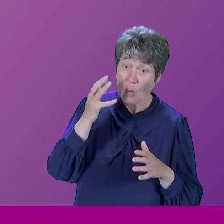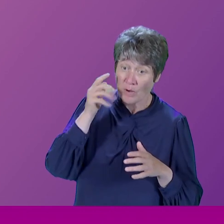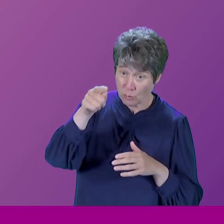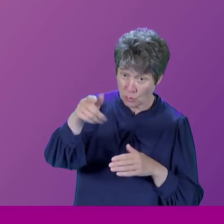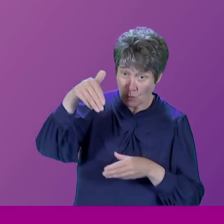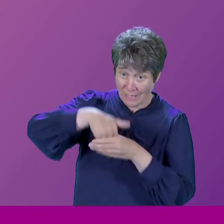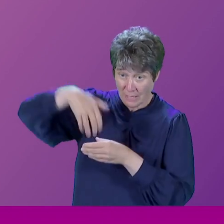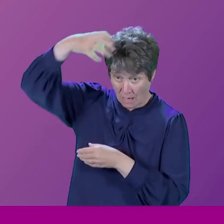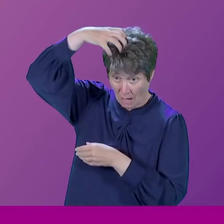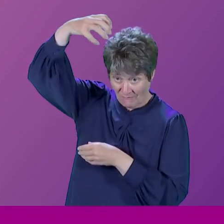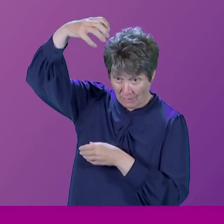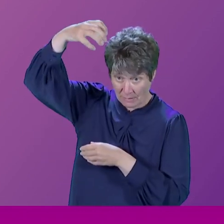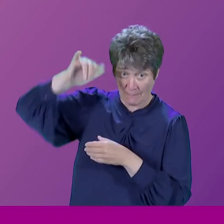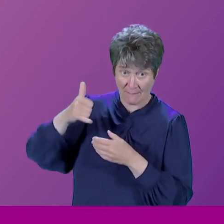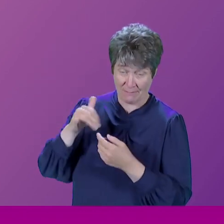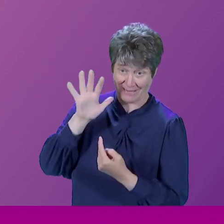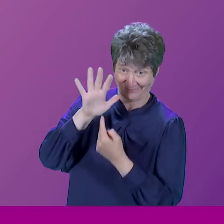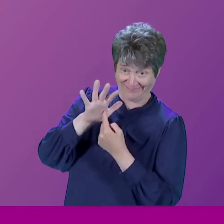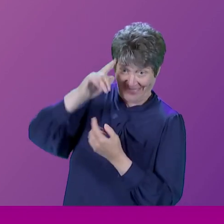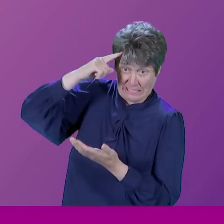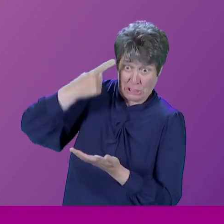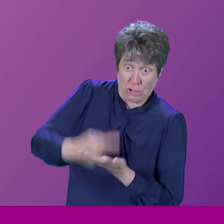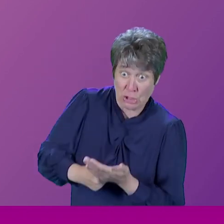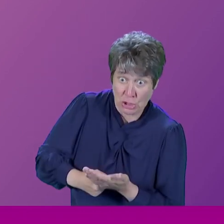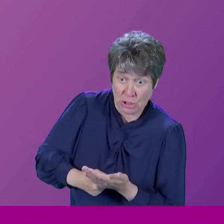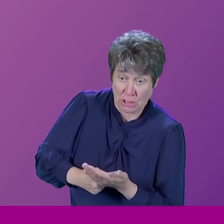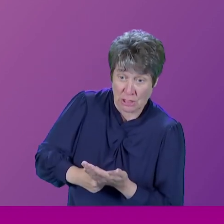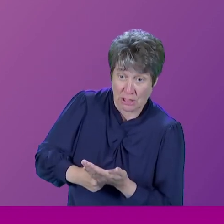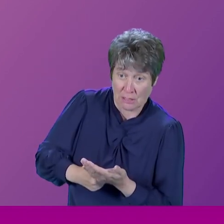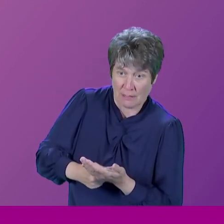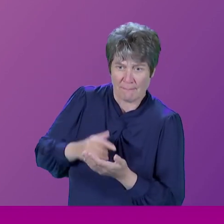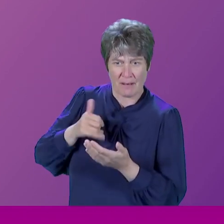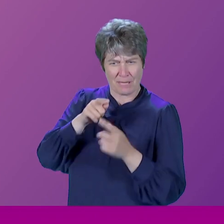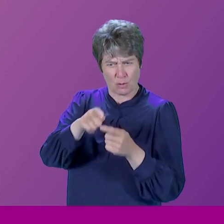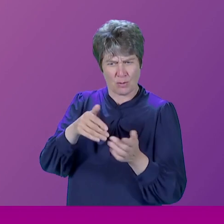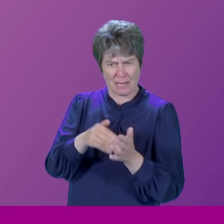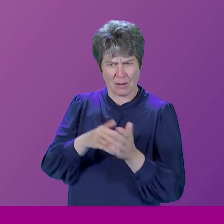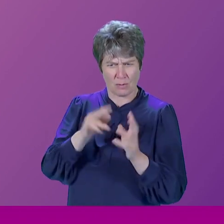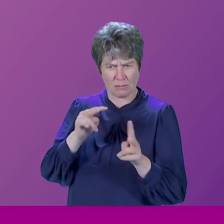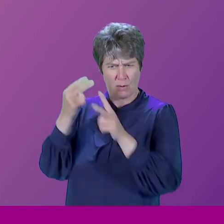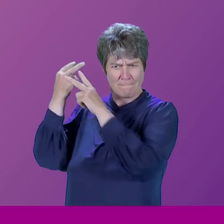in government, you took maybe key decisions that now you might take different if you were in government again?